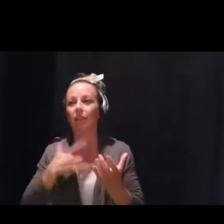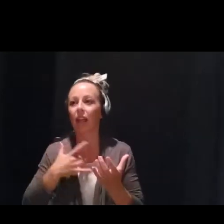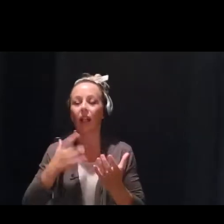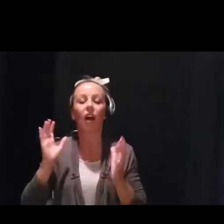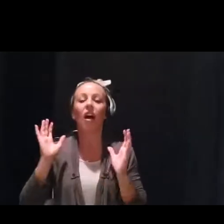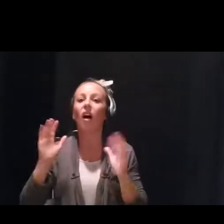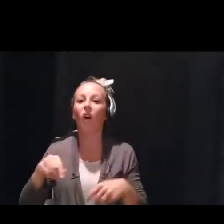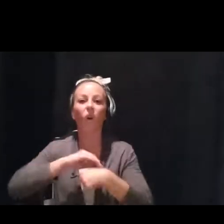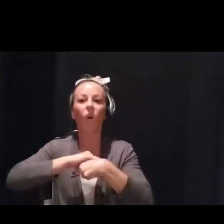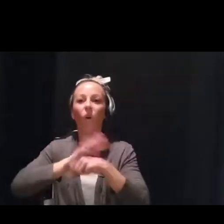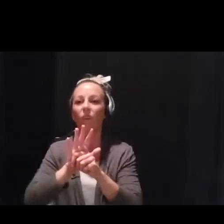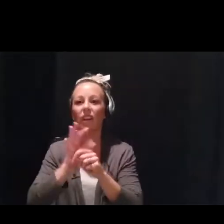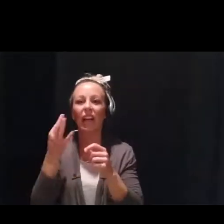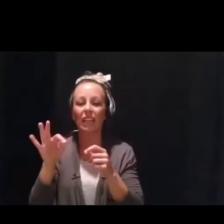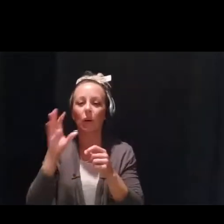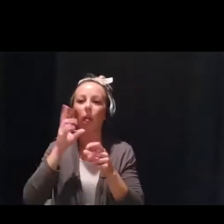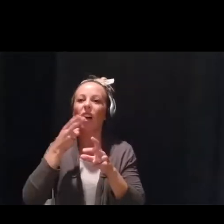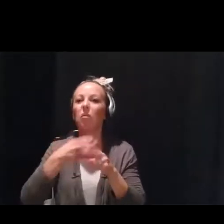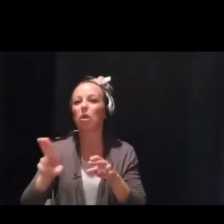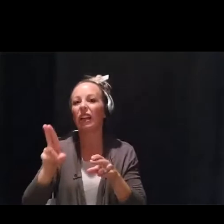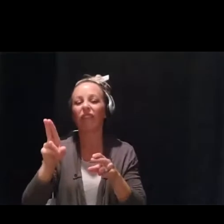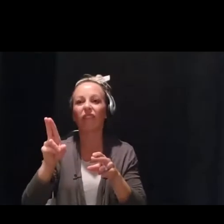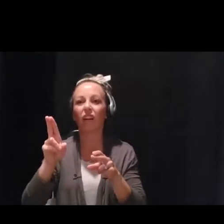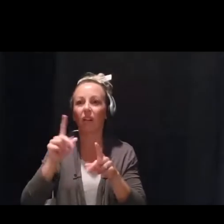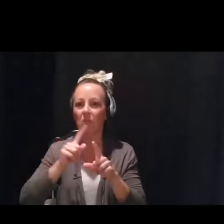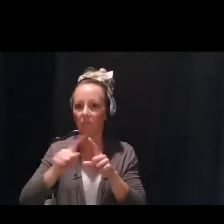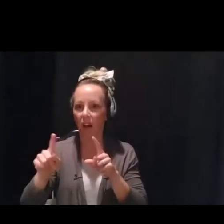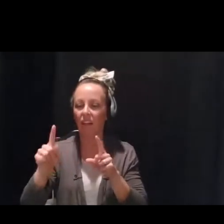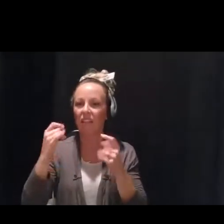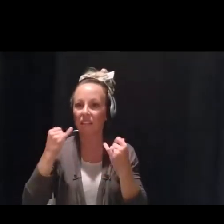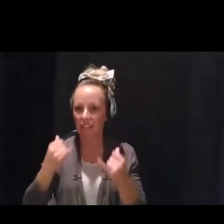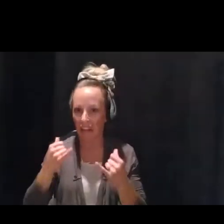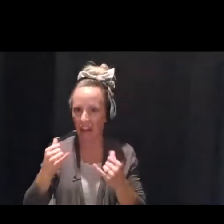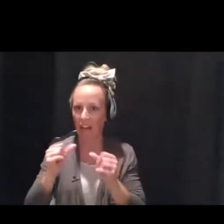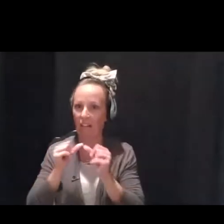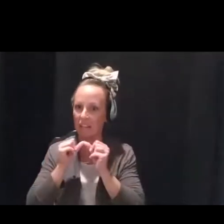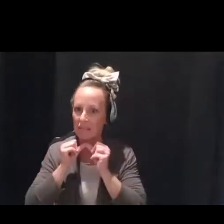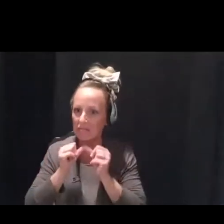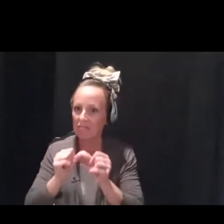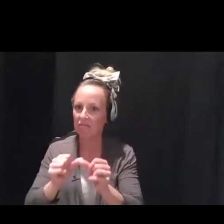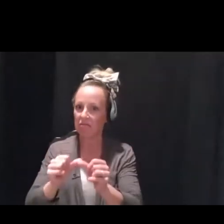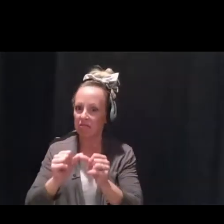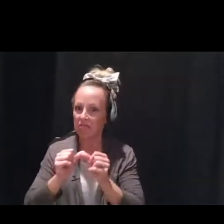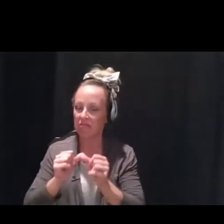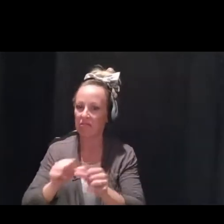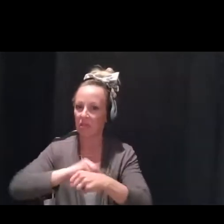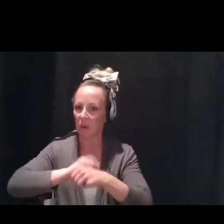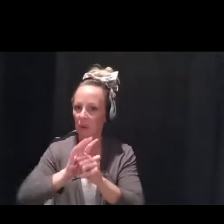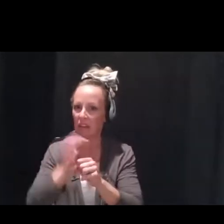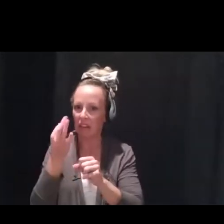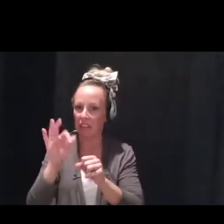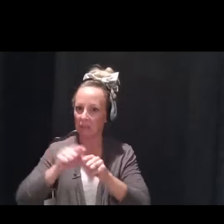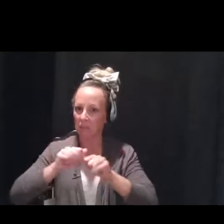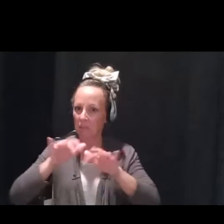be short-lived. But as time has moved on, we've seen re-engagement with some of those clients. And